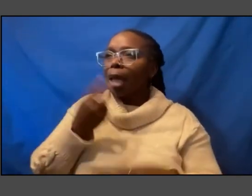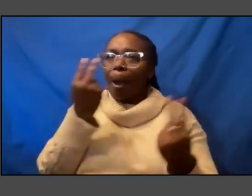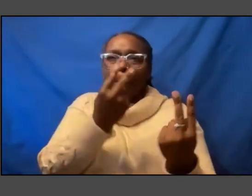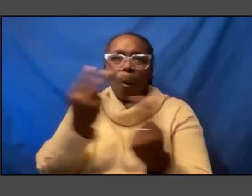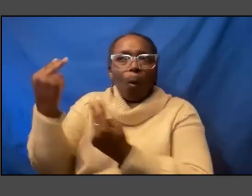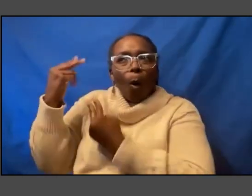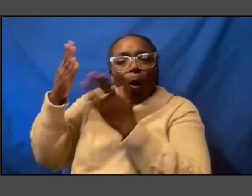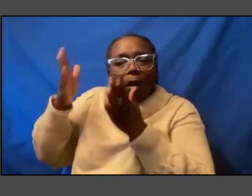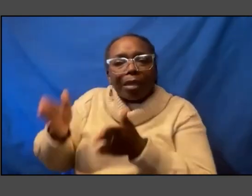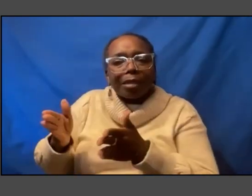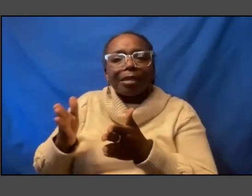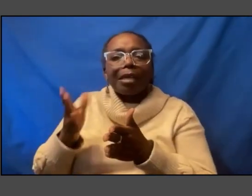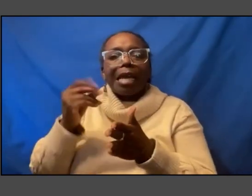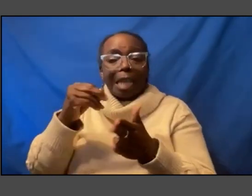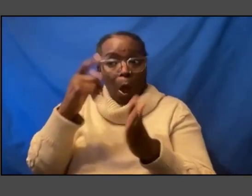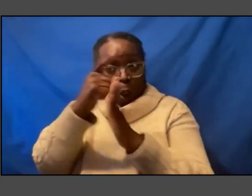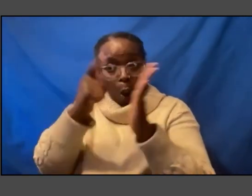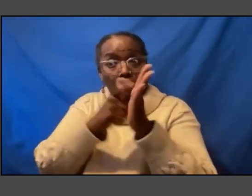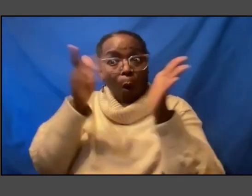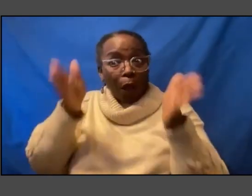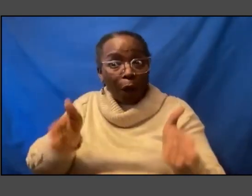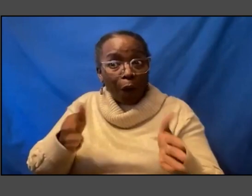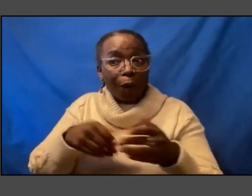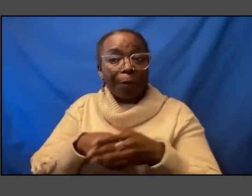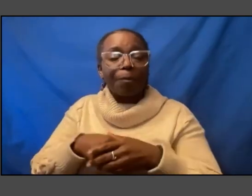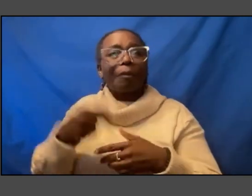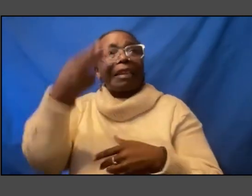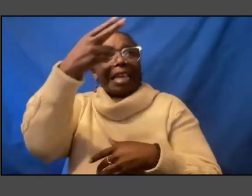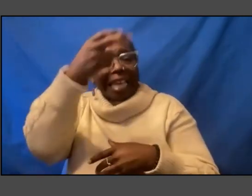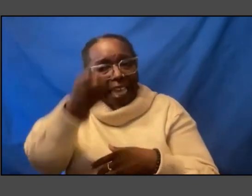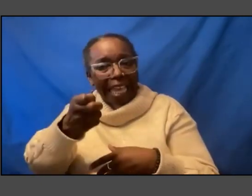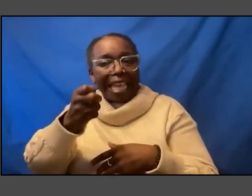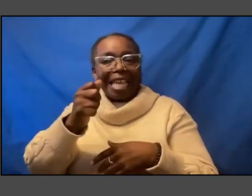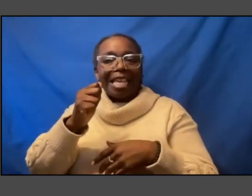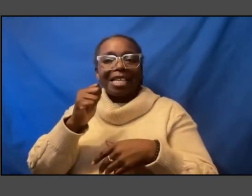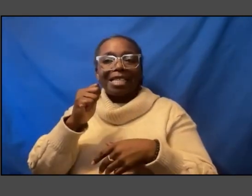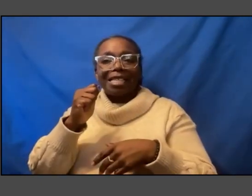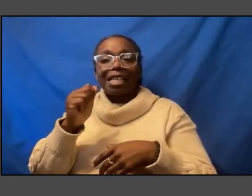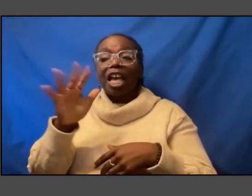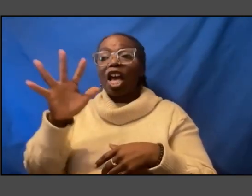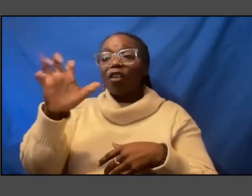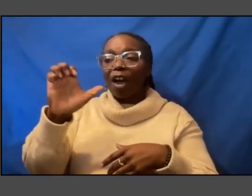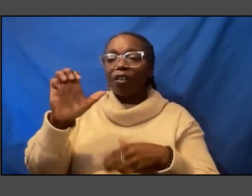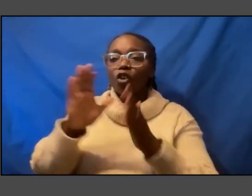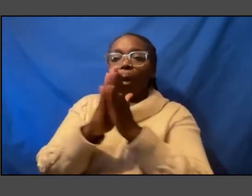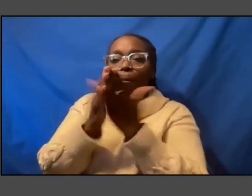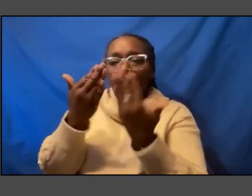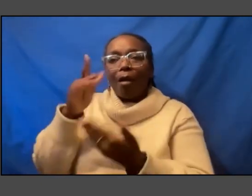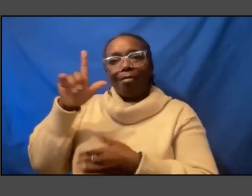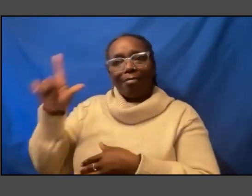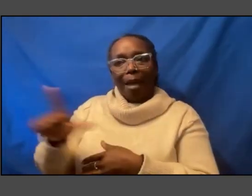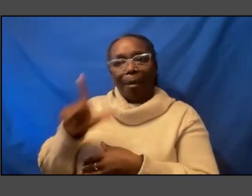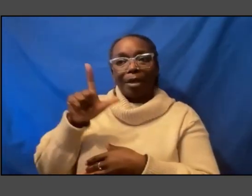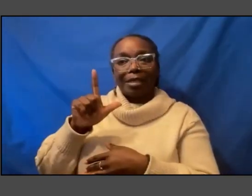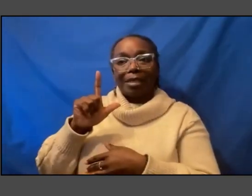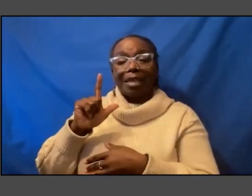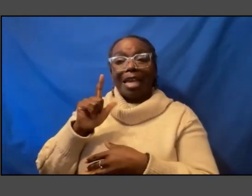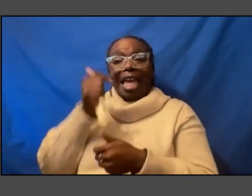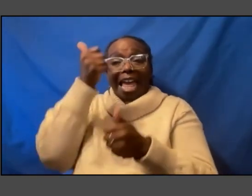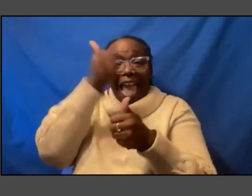lawyer and he is putting 500 book libraries in every single prison in